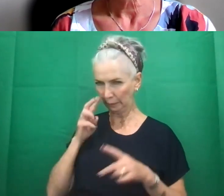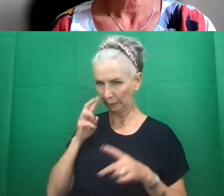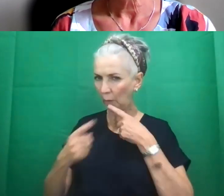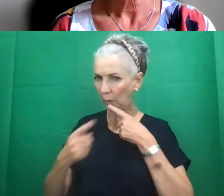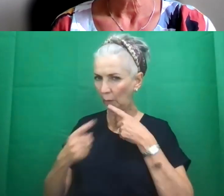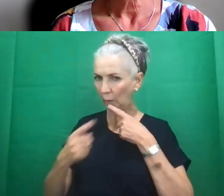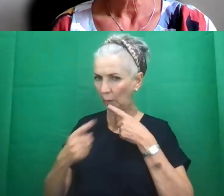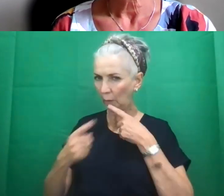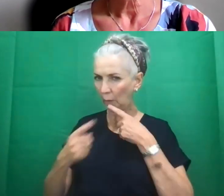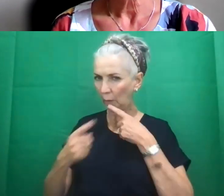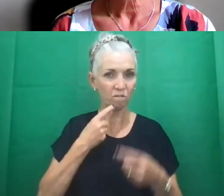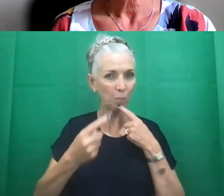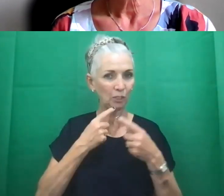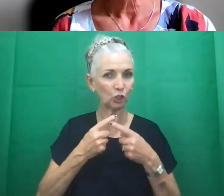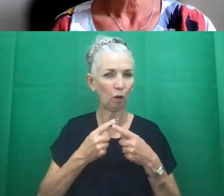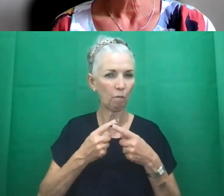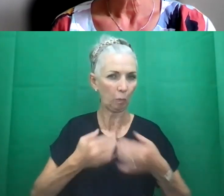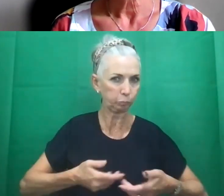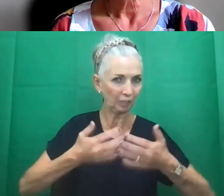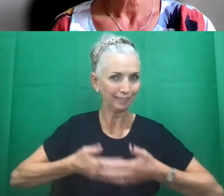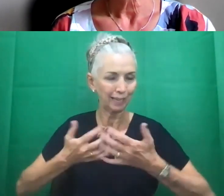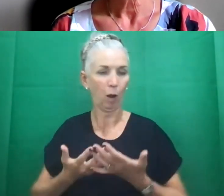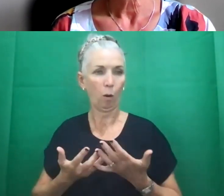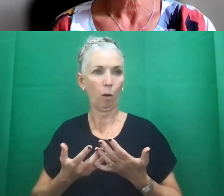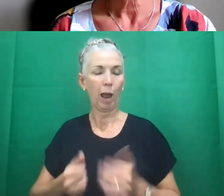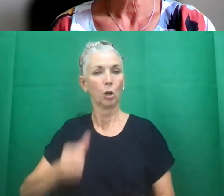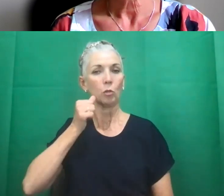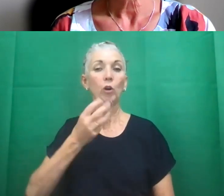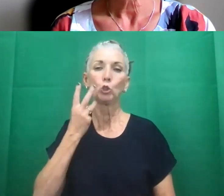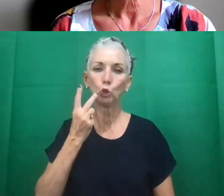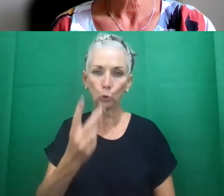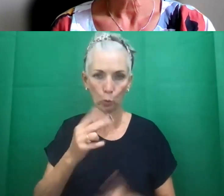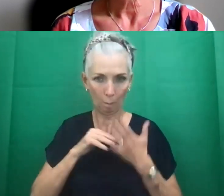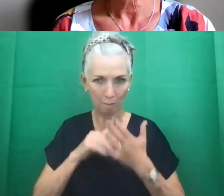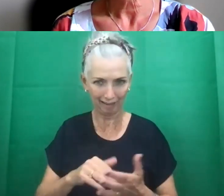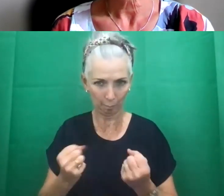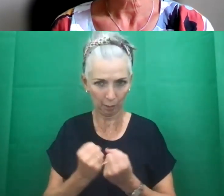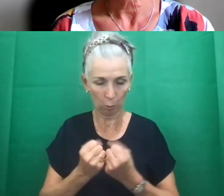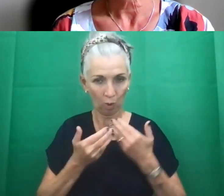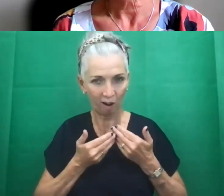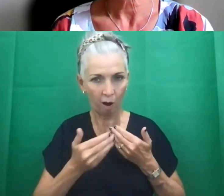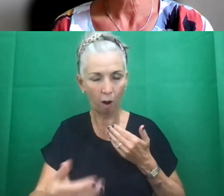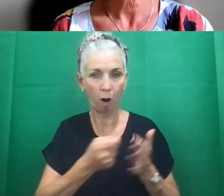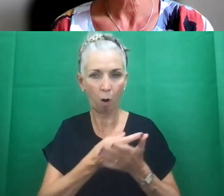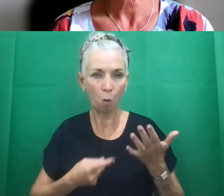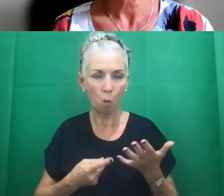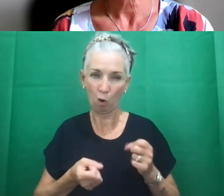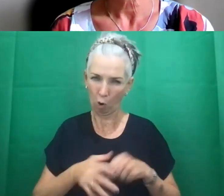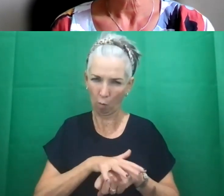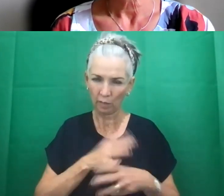almost 2 million people with long COVID to understand, you know, whether they have disabilities or impairments or health conditions